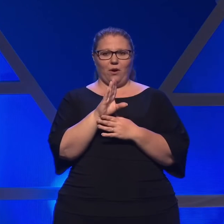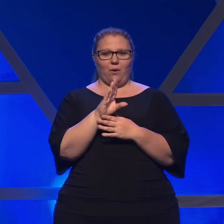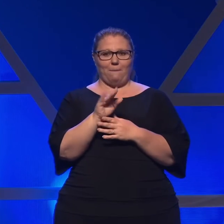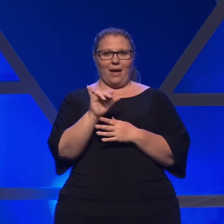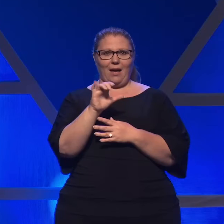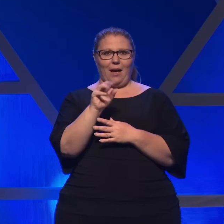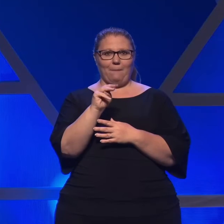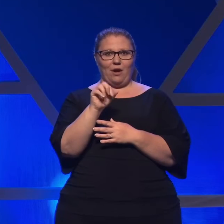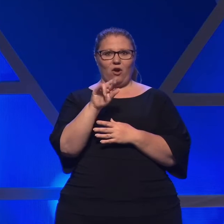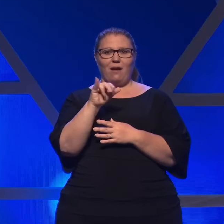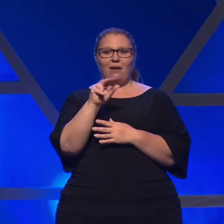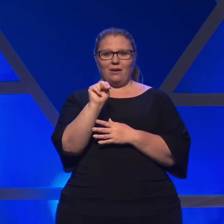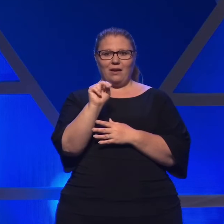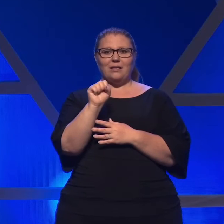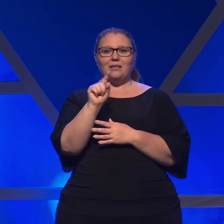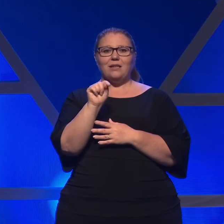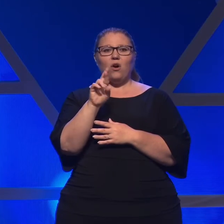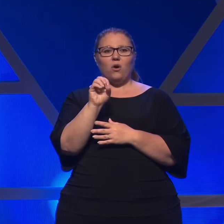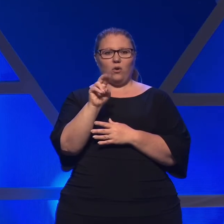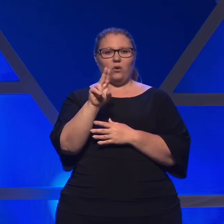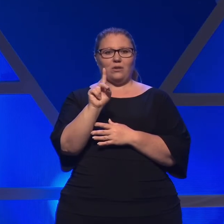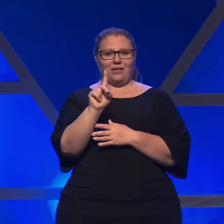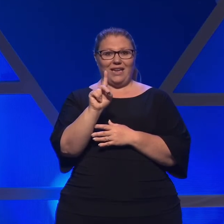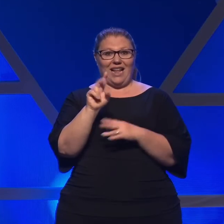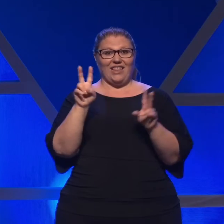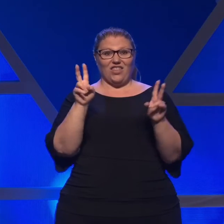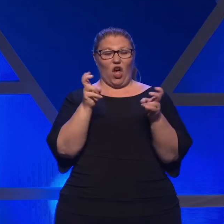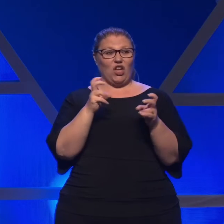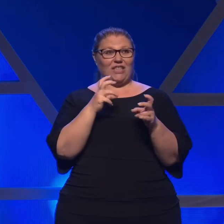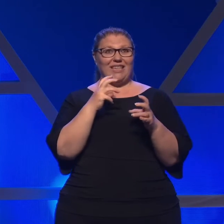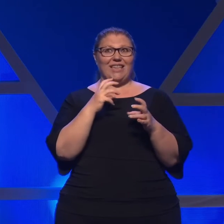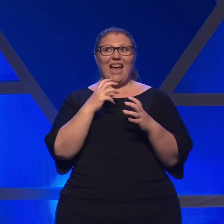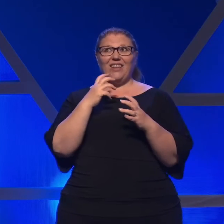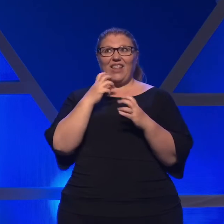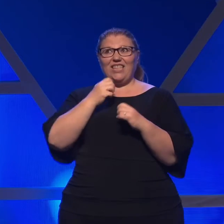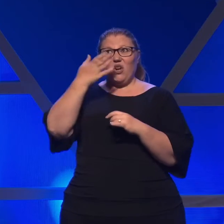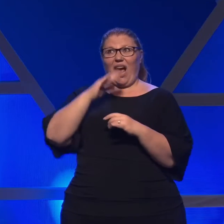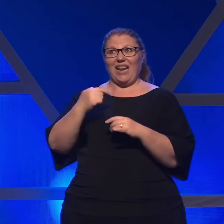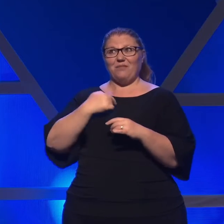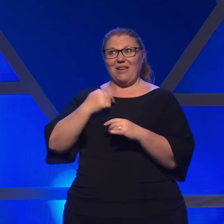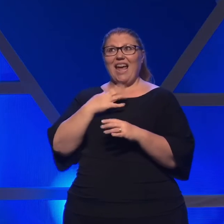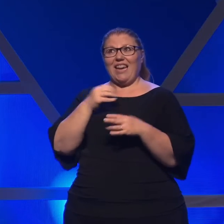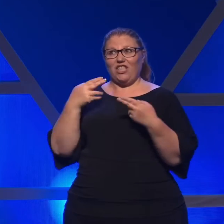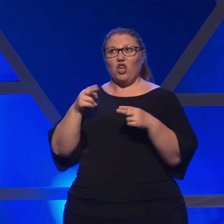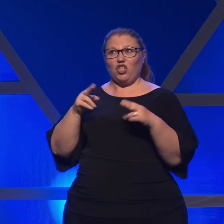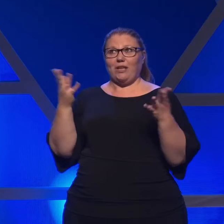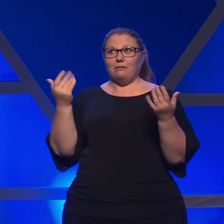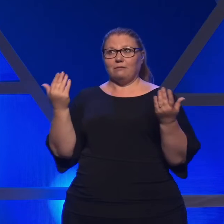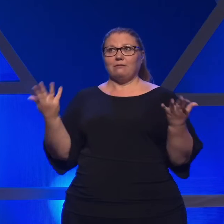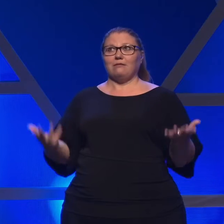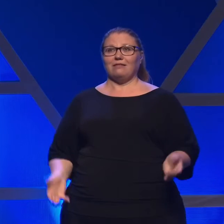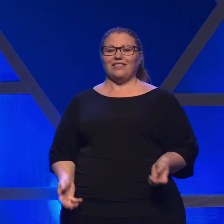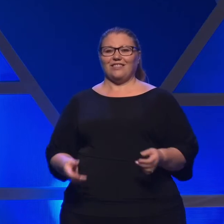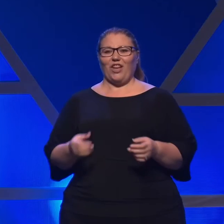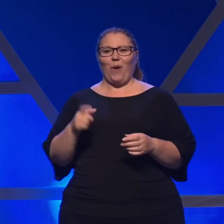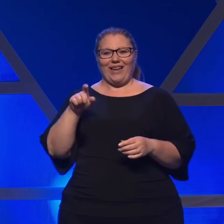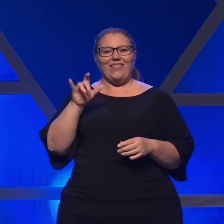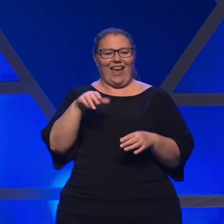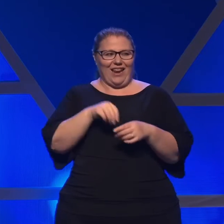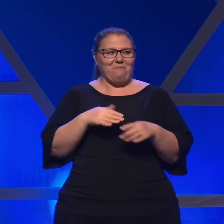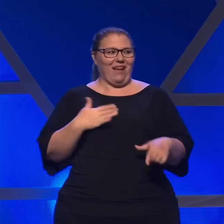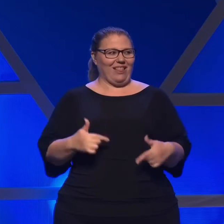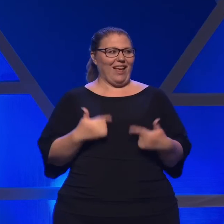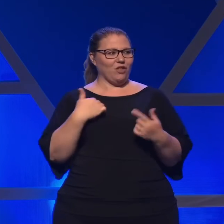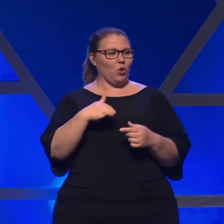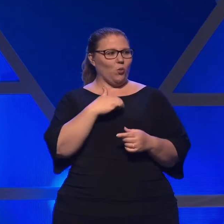Stroud called Dear God, it's me and it's urgent. And I was like, I need this in my life, right? So we're going to sit and